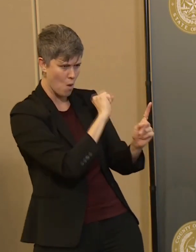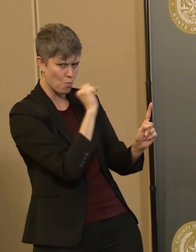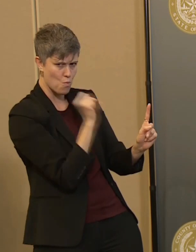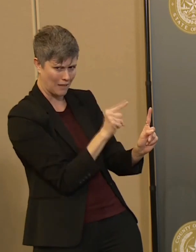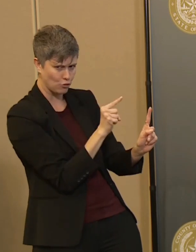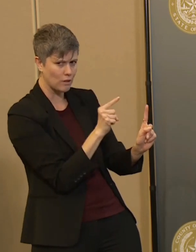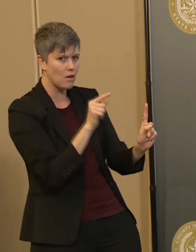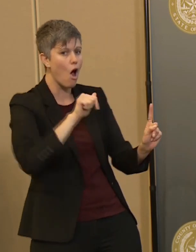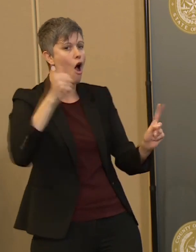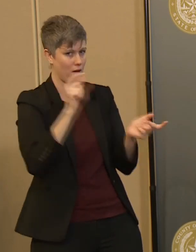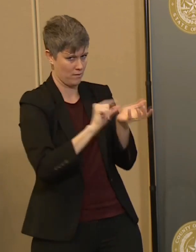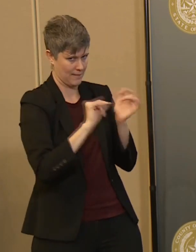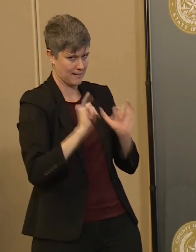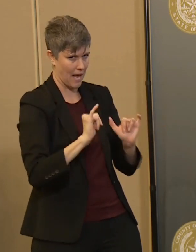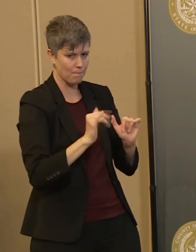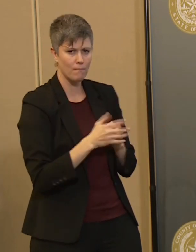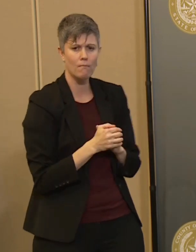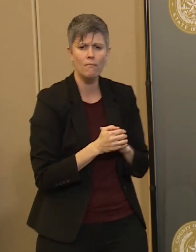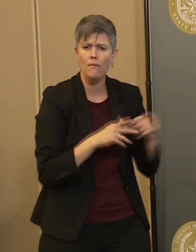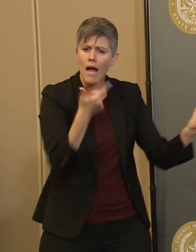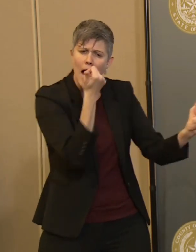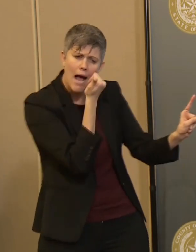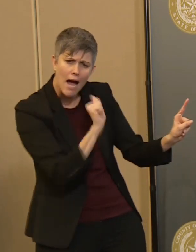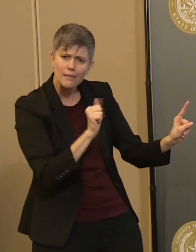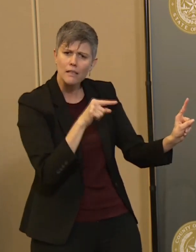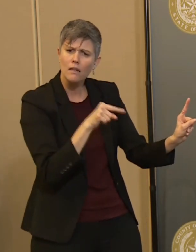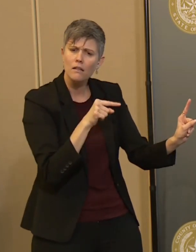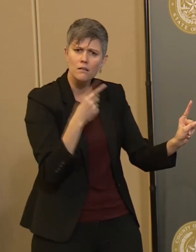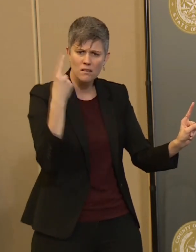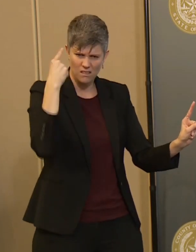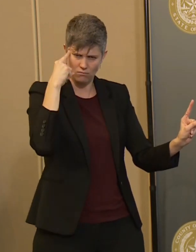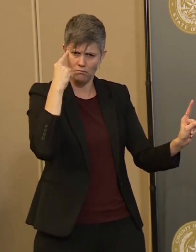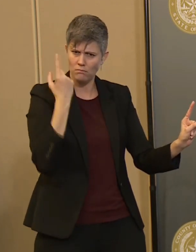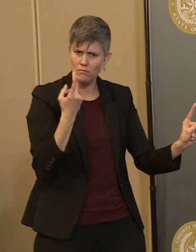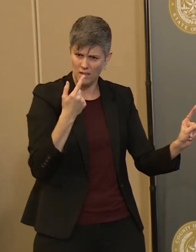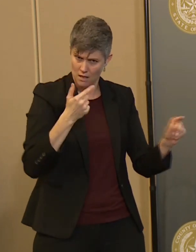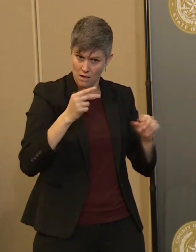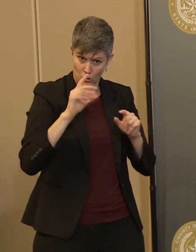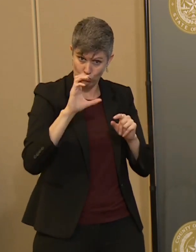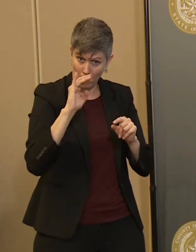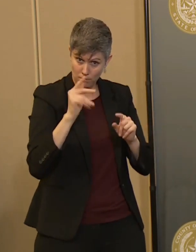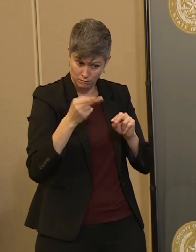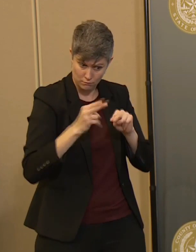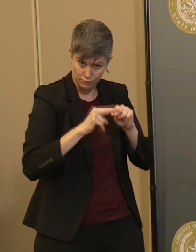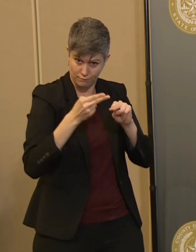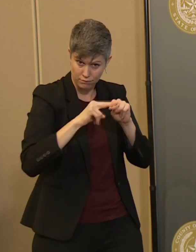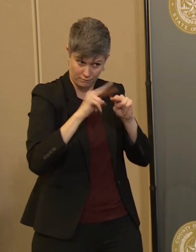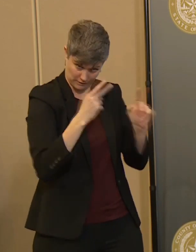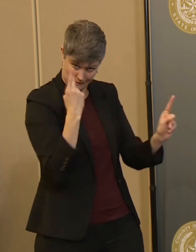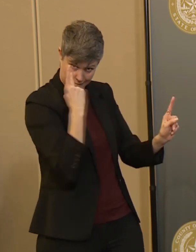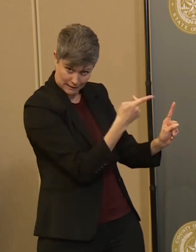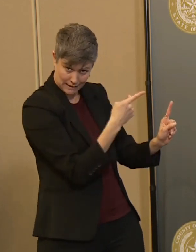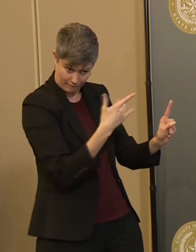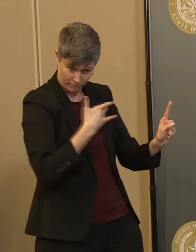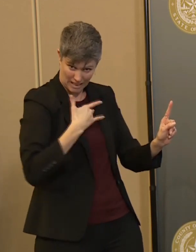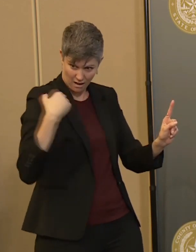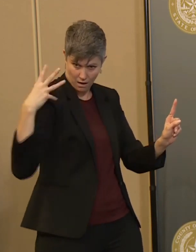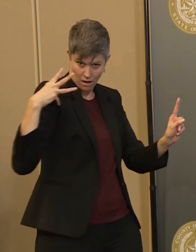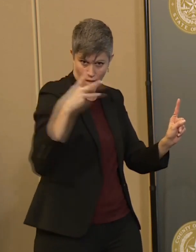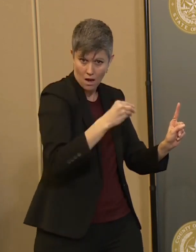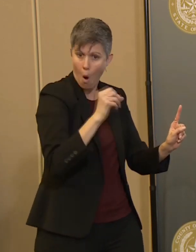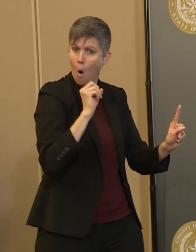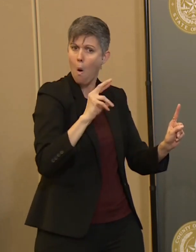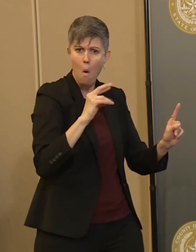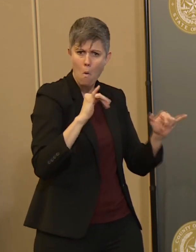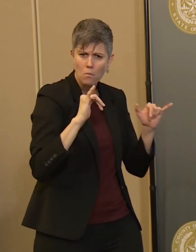statesman. Was any further sort of escalating of this or is this sort of the highest thing we could do? Is there sort of a